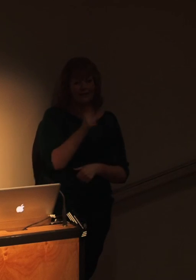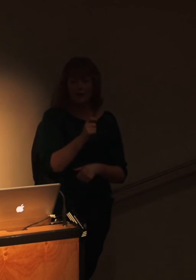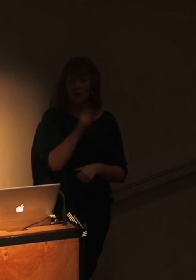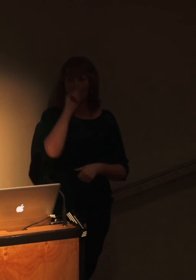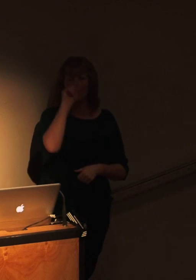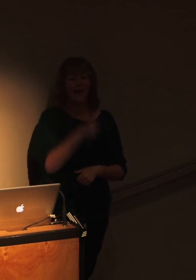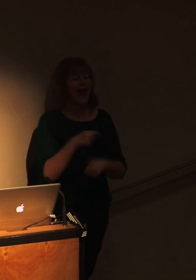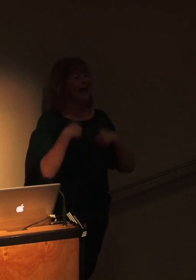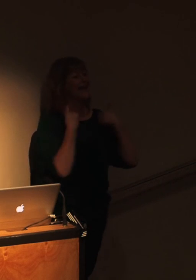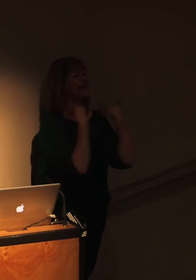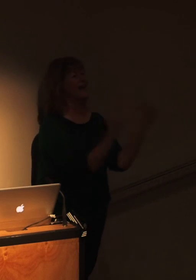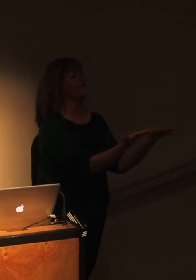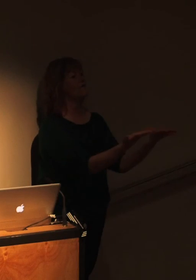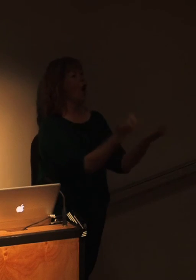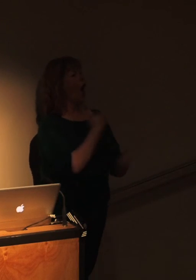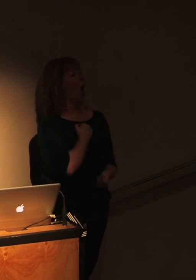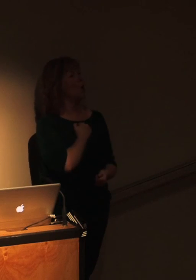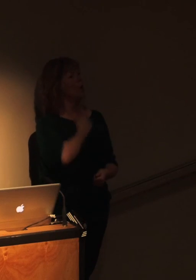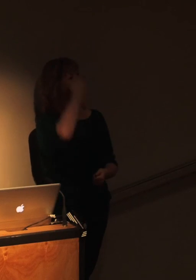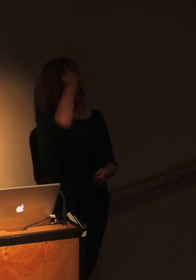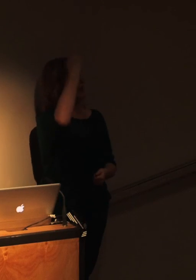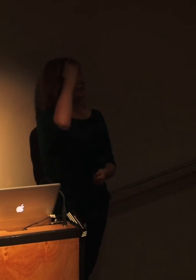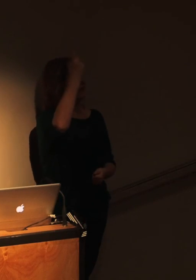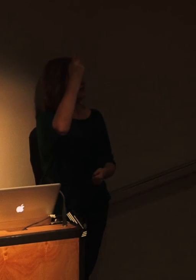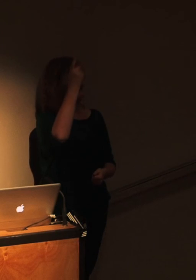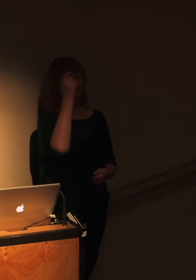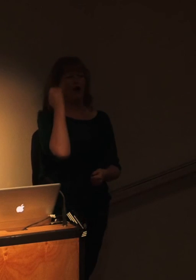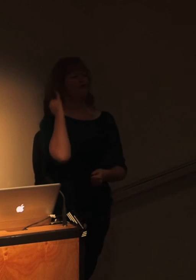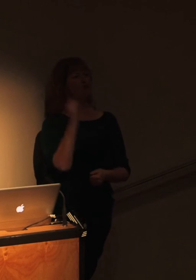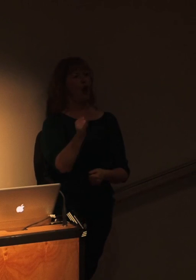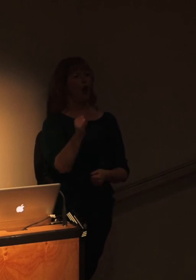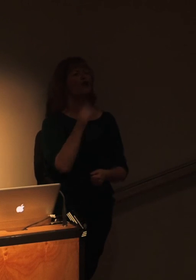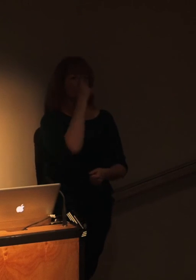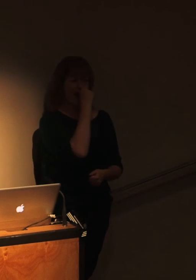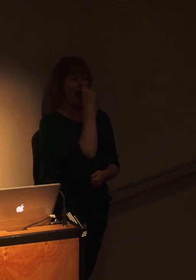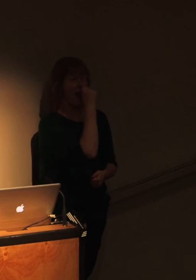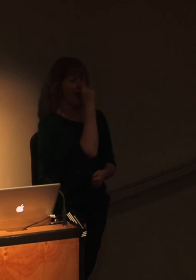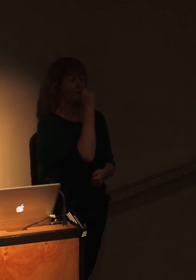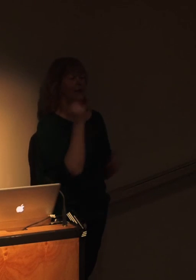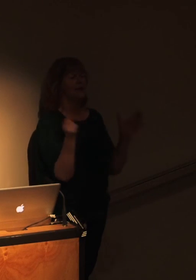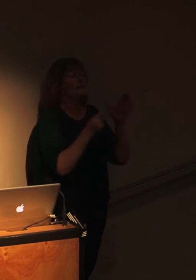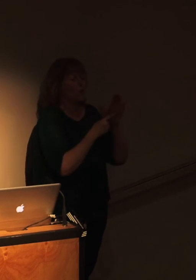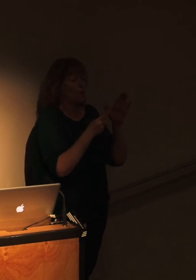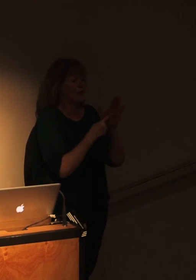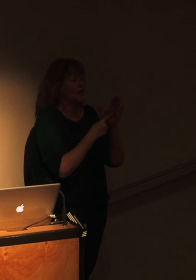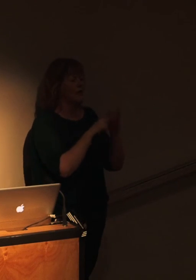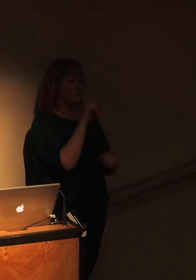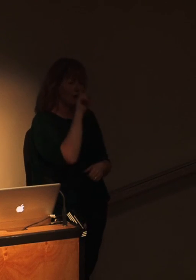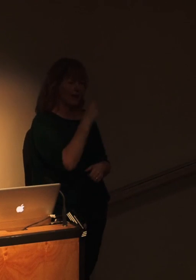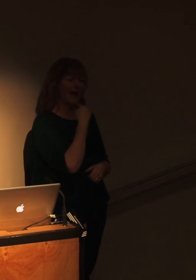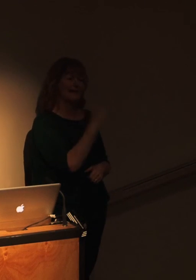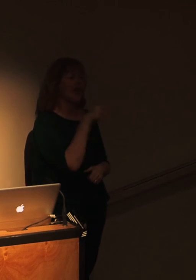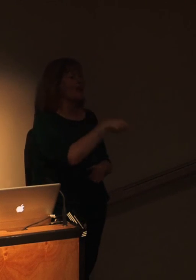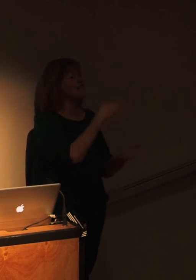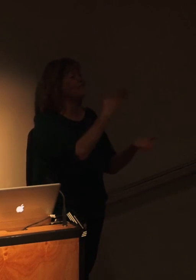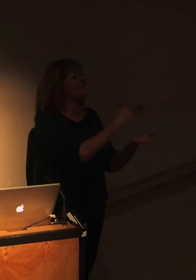your opinion. Well you can, don't listen to them. Opinion's really, really important. But what you can't do is you can't say that that's a